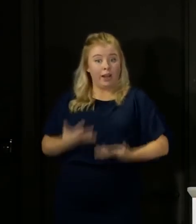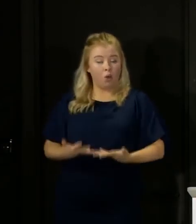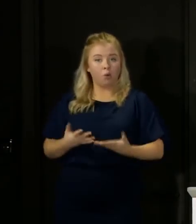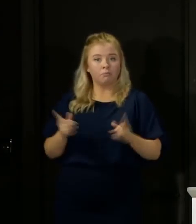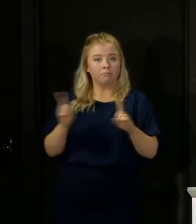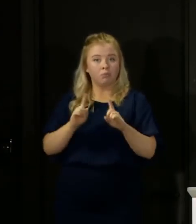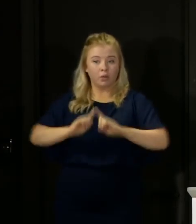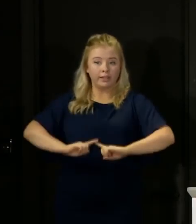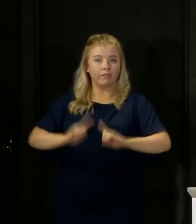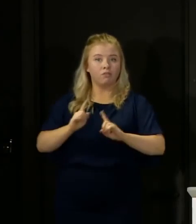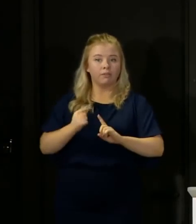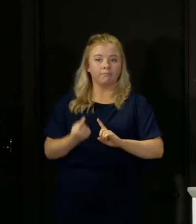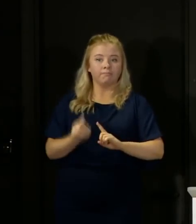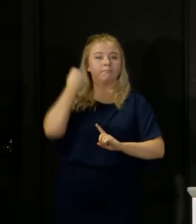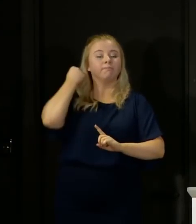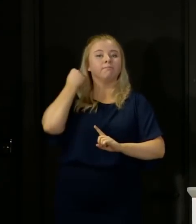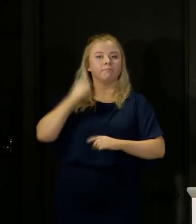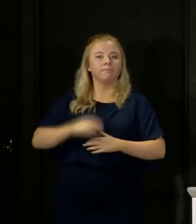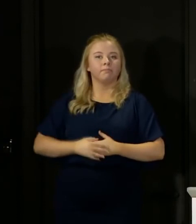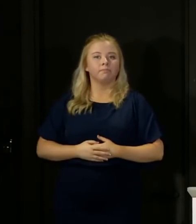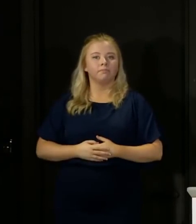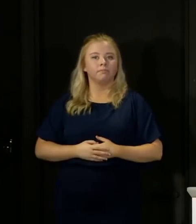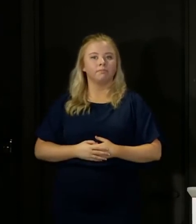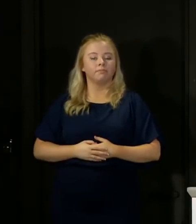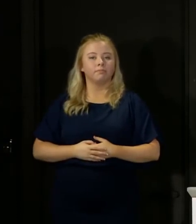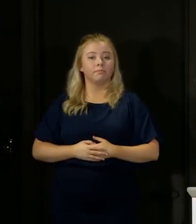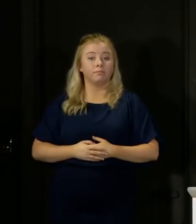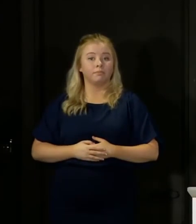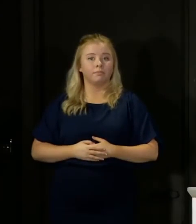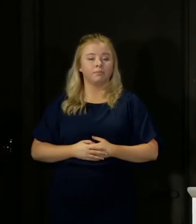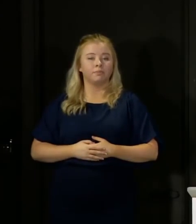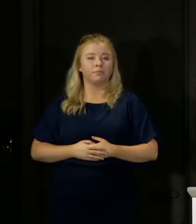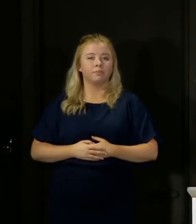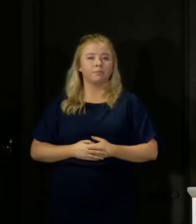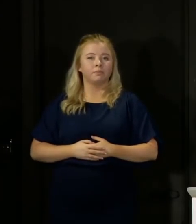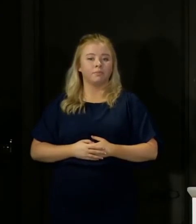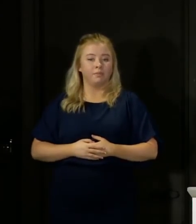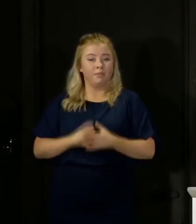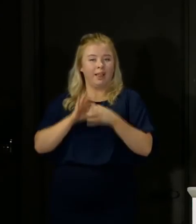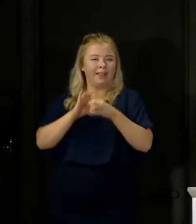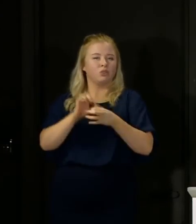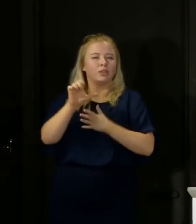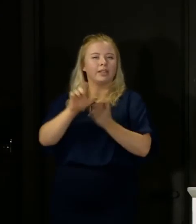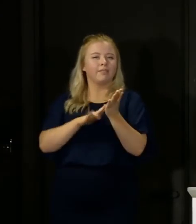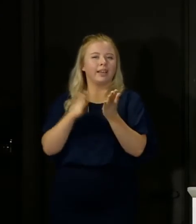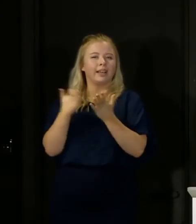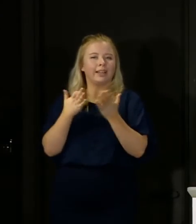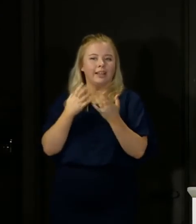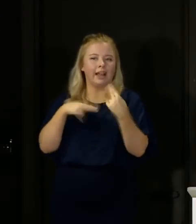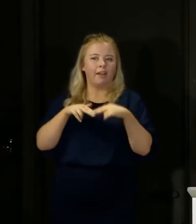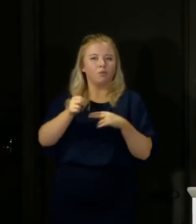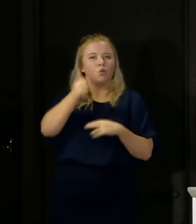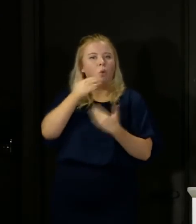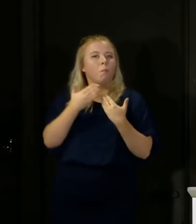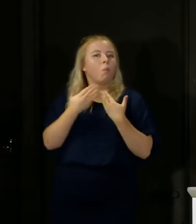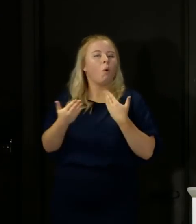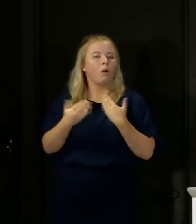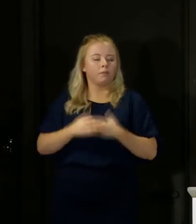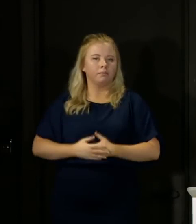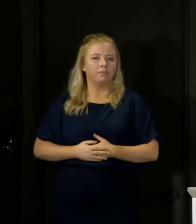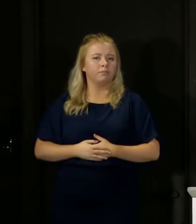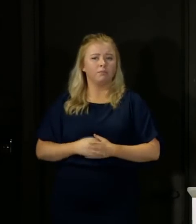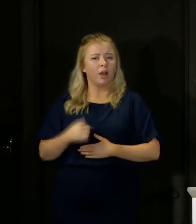what we know now about the virus. So I don't shy